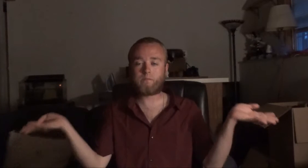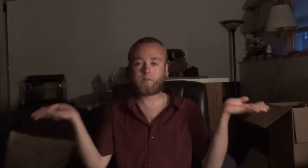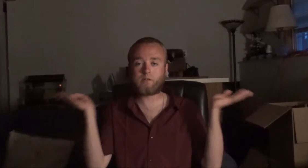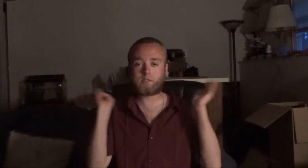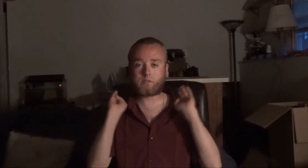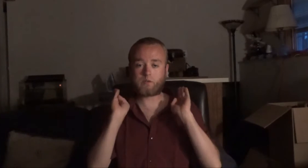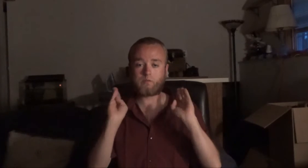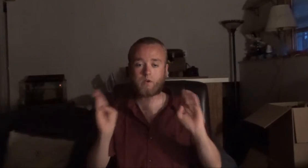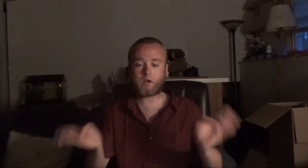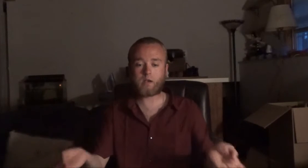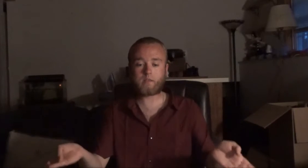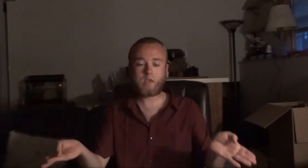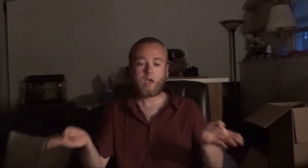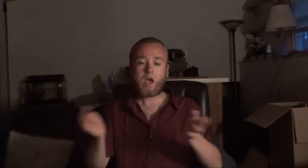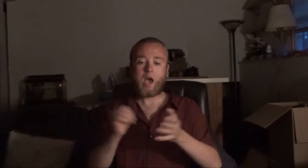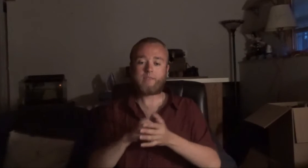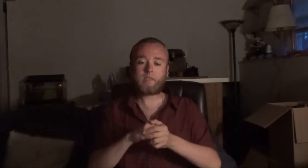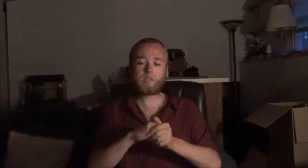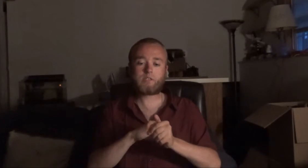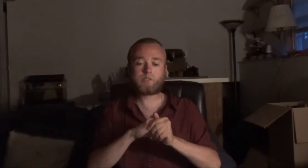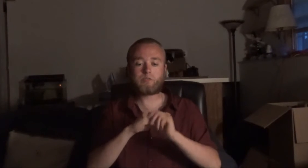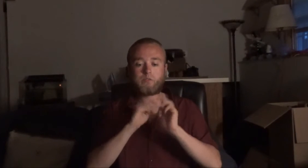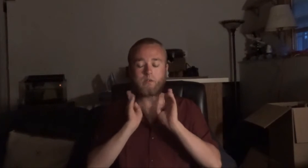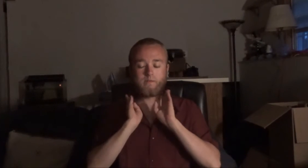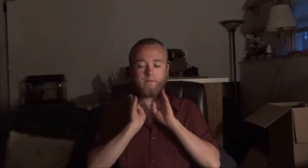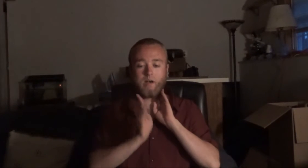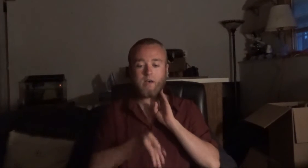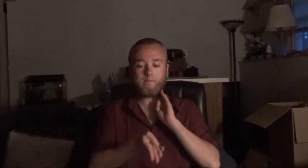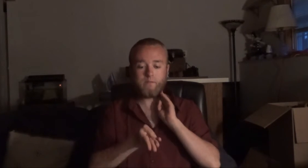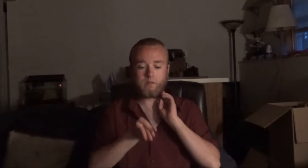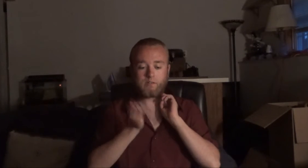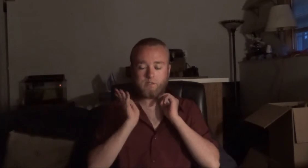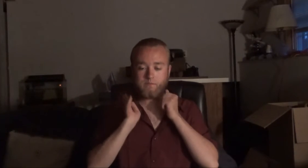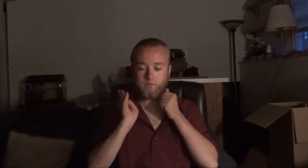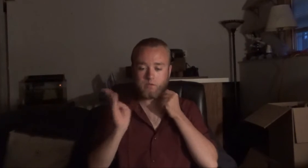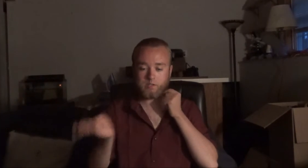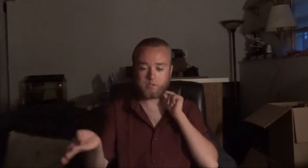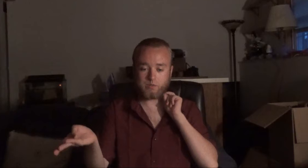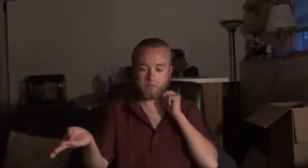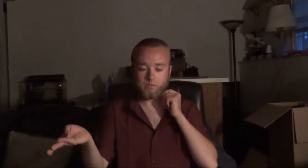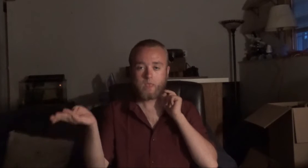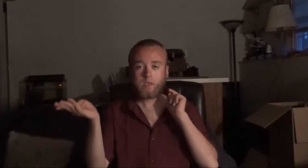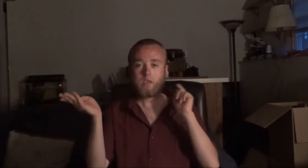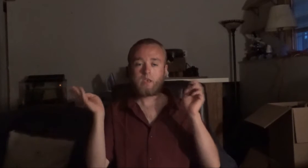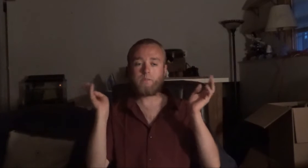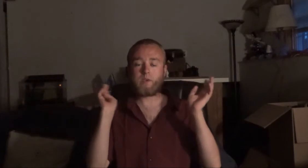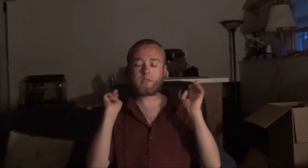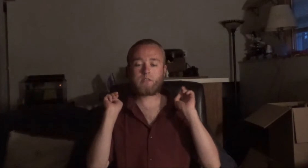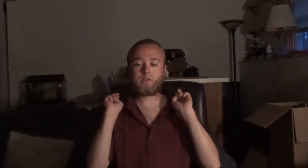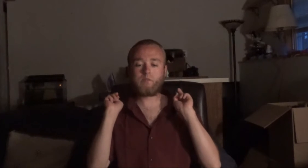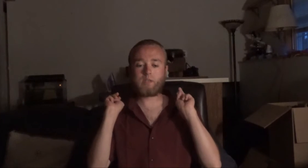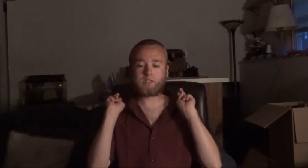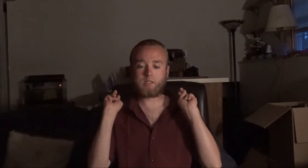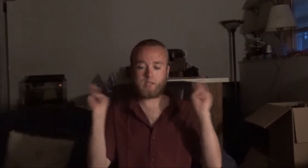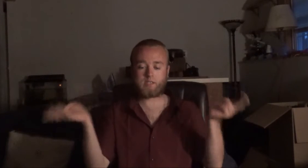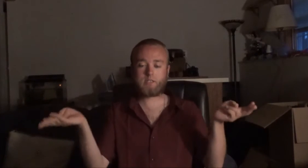verse in the Quran. I think it's Surah 5, verse 42. It basically reads this.